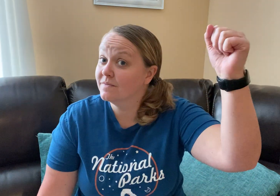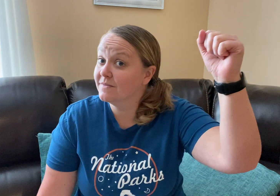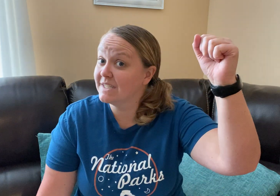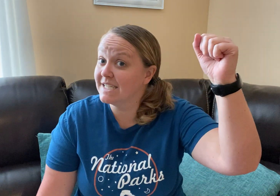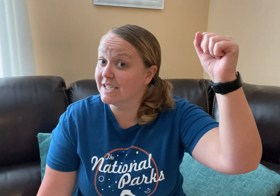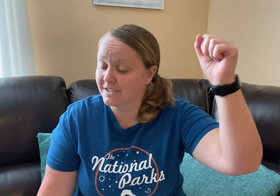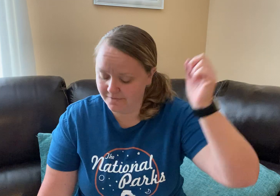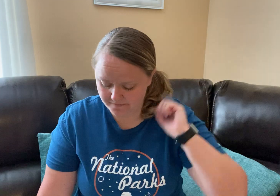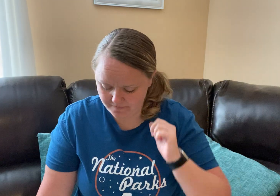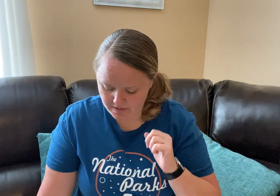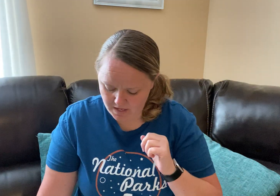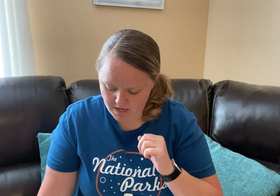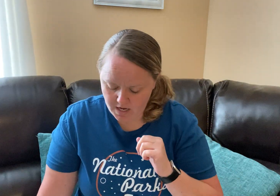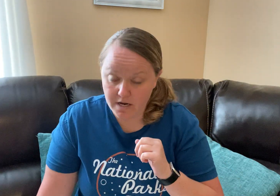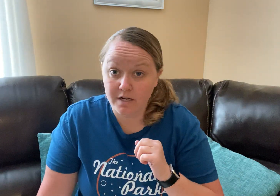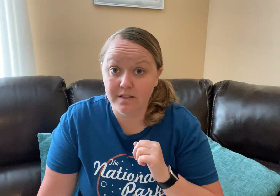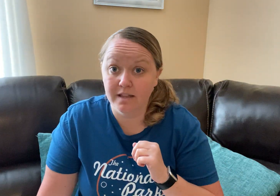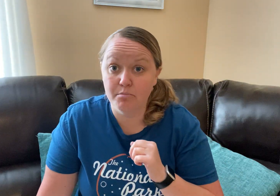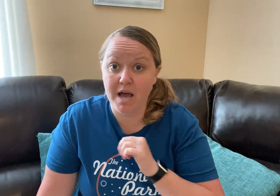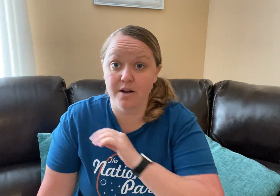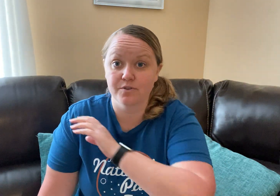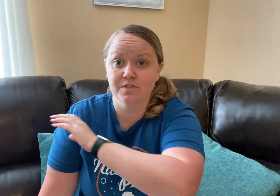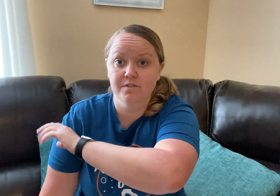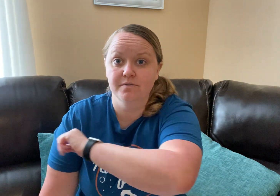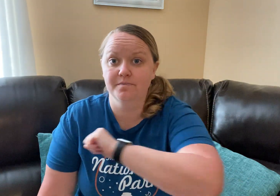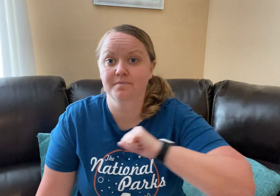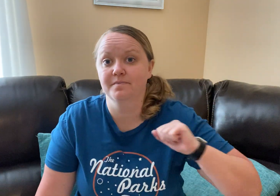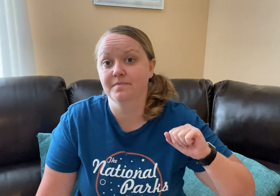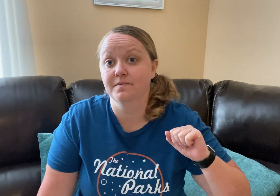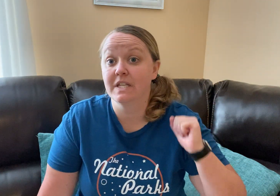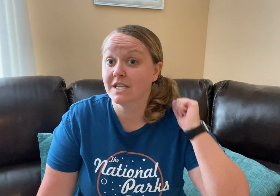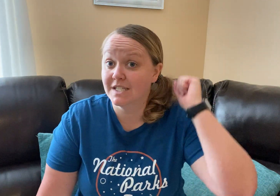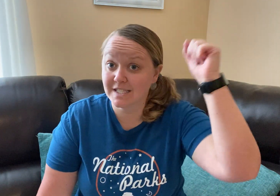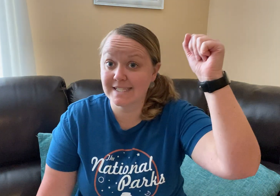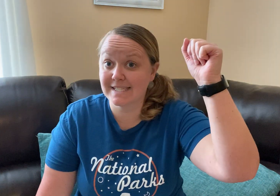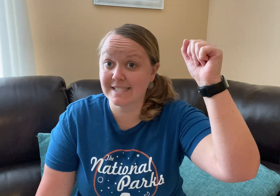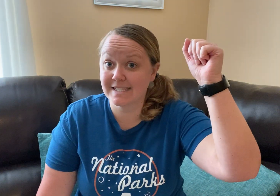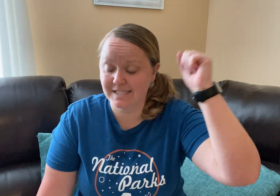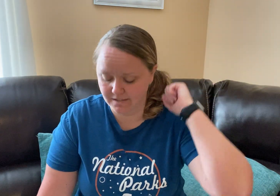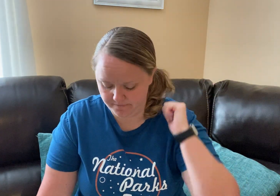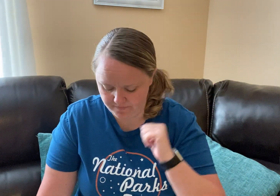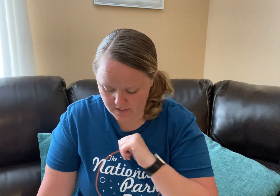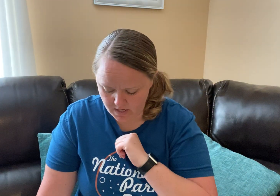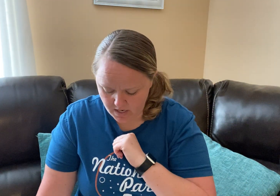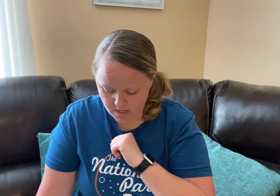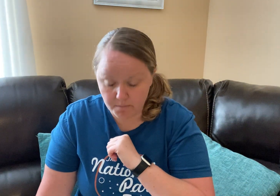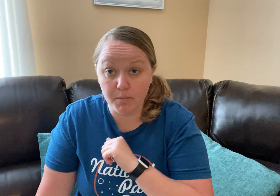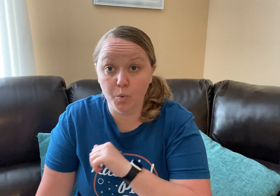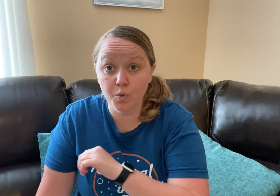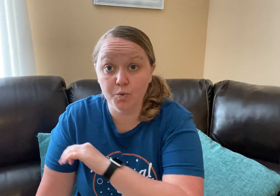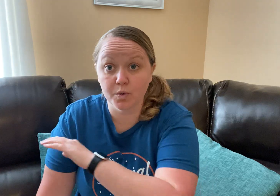D. Clubhouse. S. Maroon.